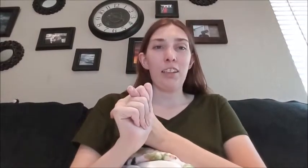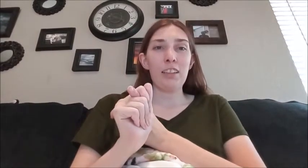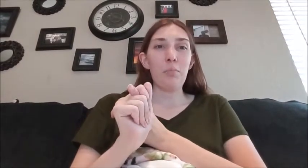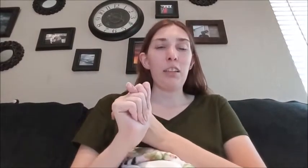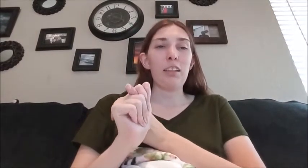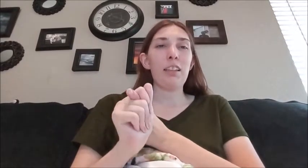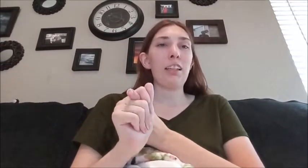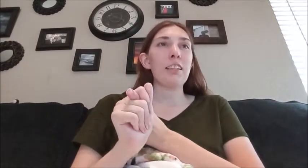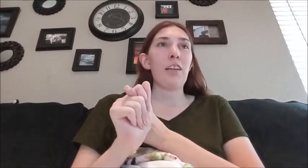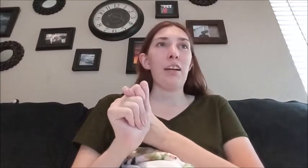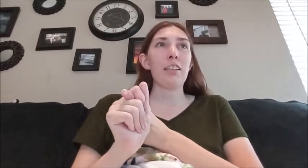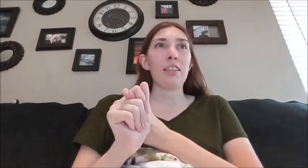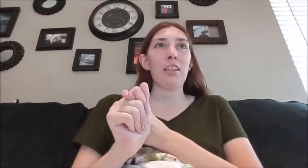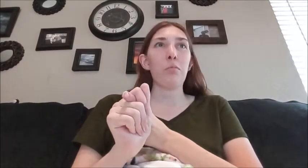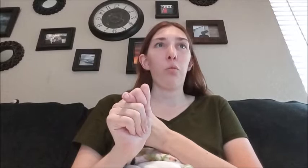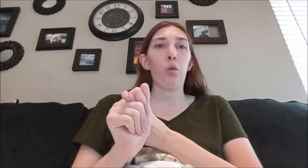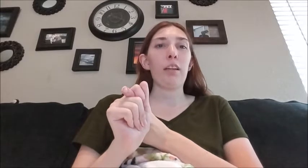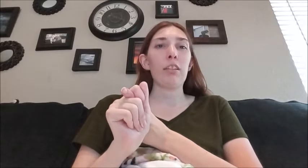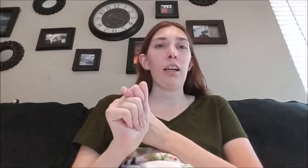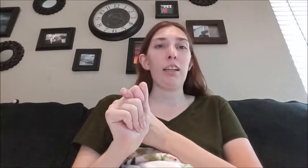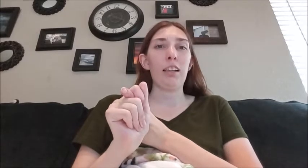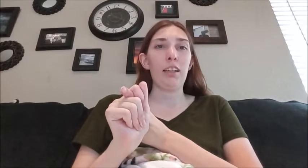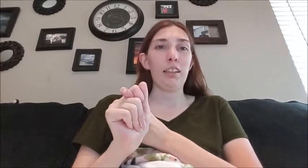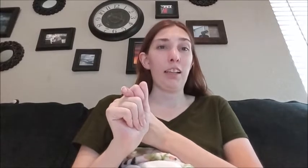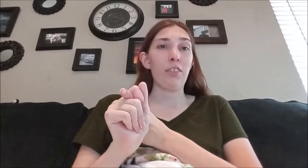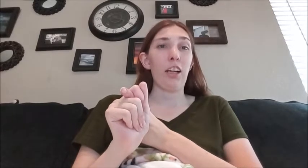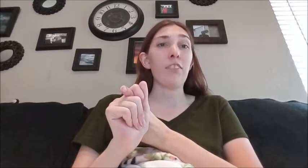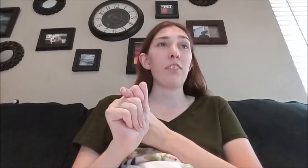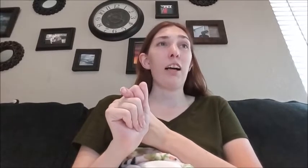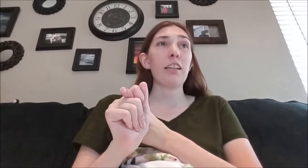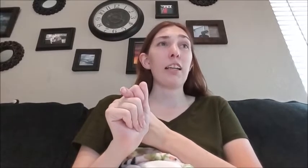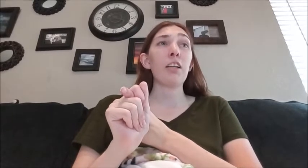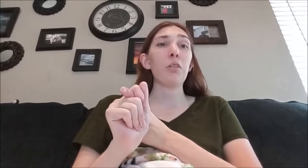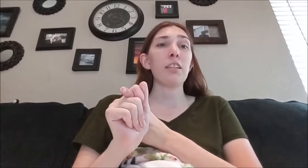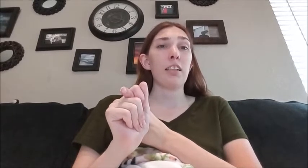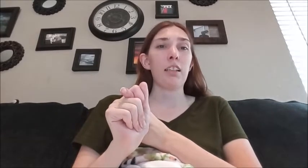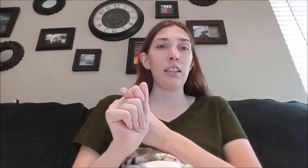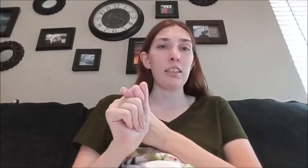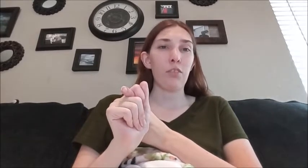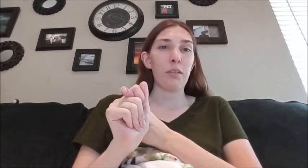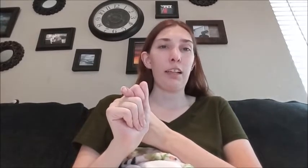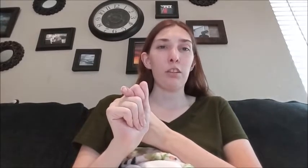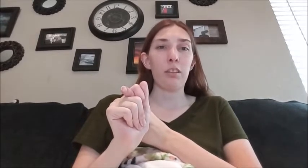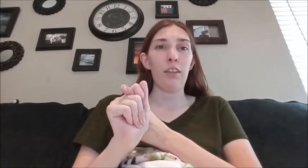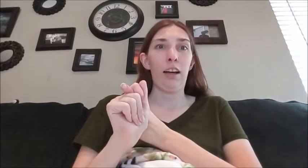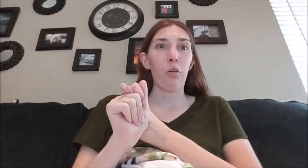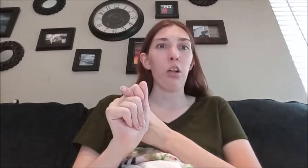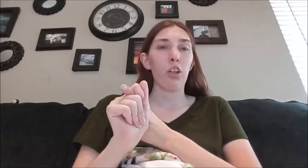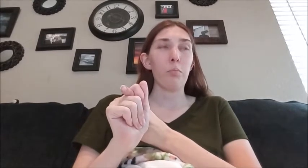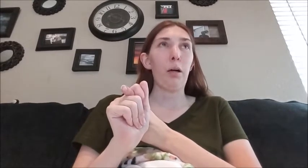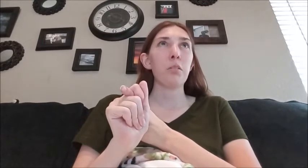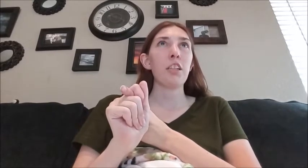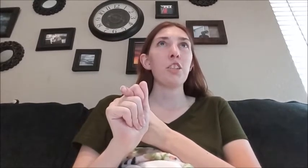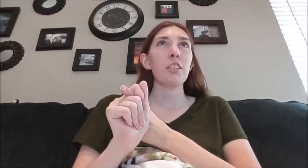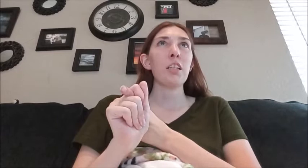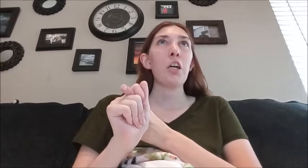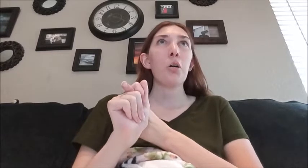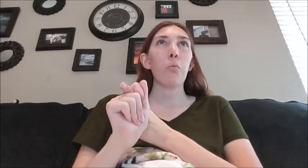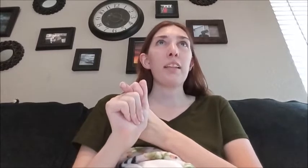cause it but the thing is I've had anxiety before without that like ever I've like I know what anxiety is and for me I normally have heart palpitations with